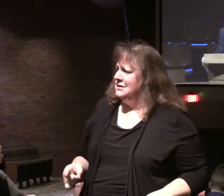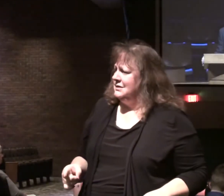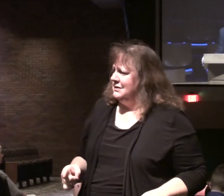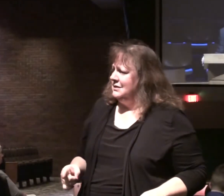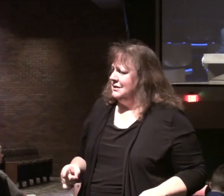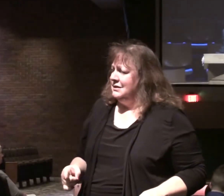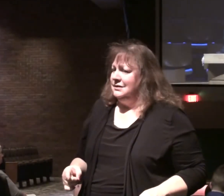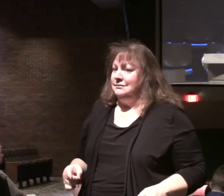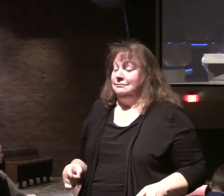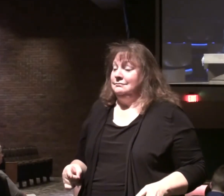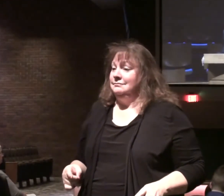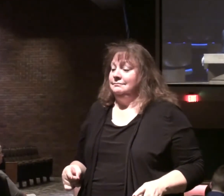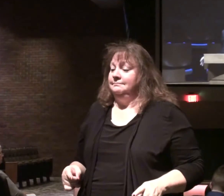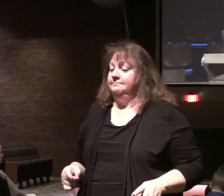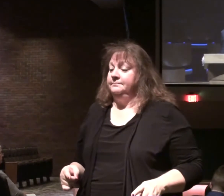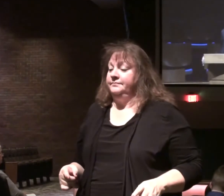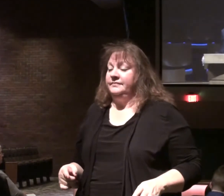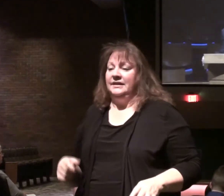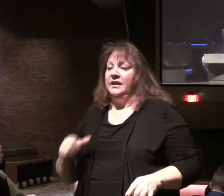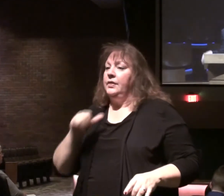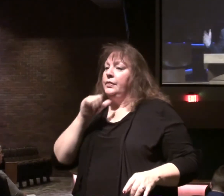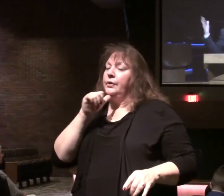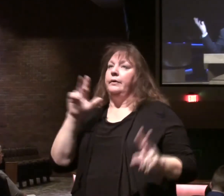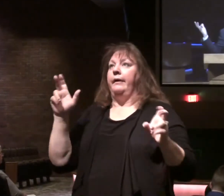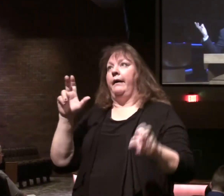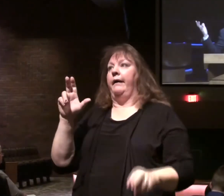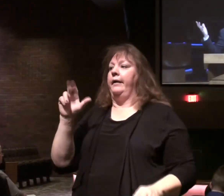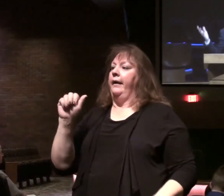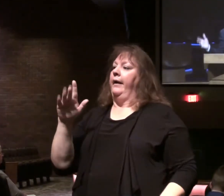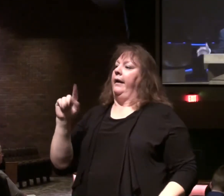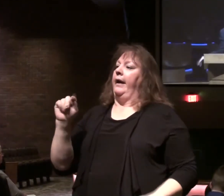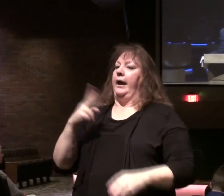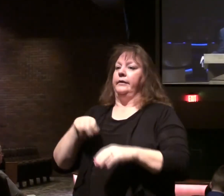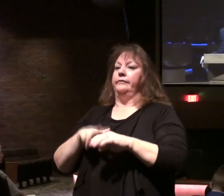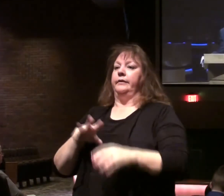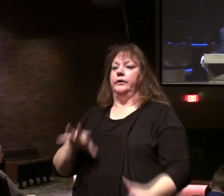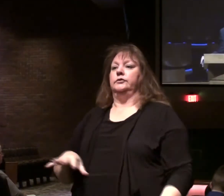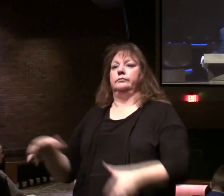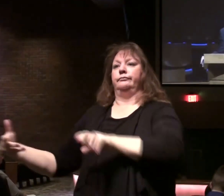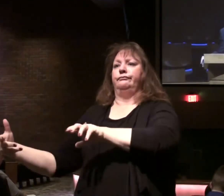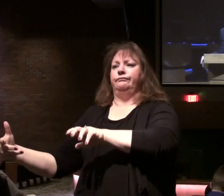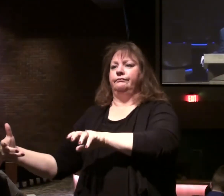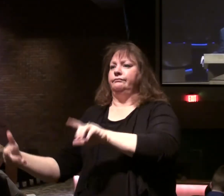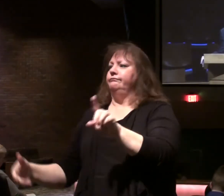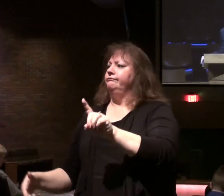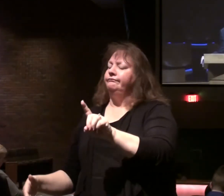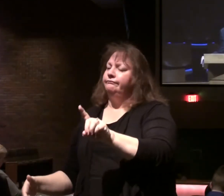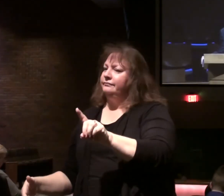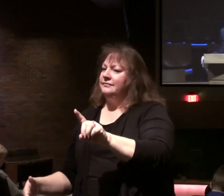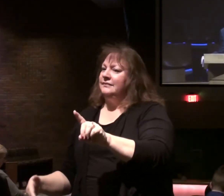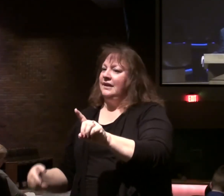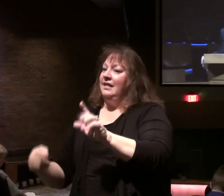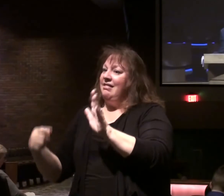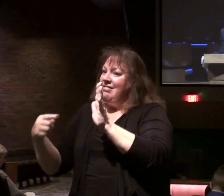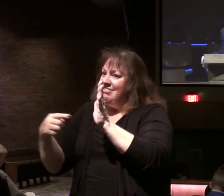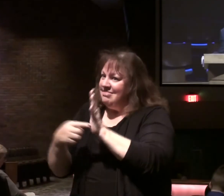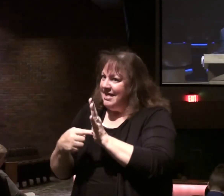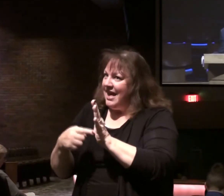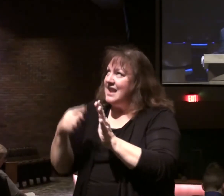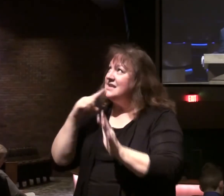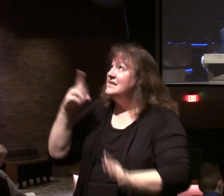These are just not that nature going crazy. This is God